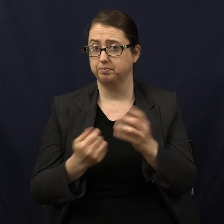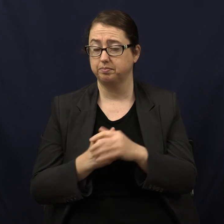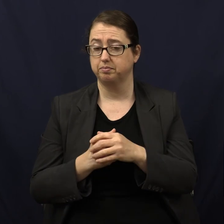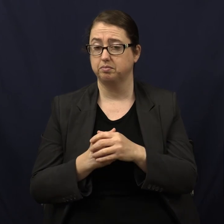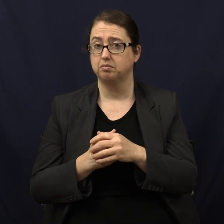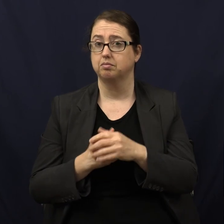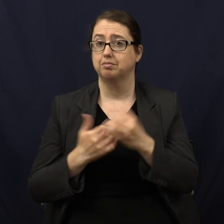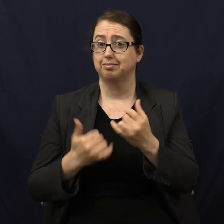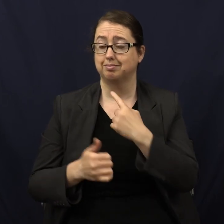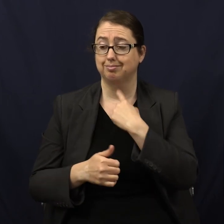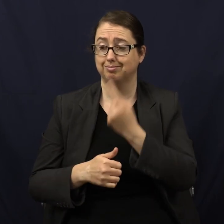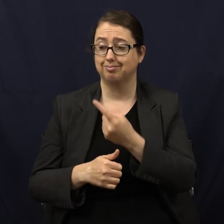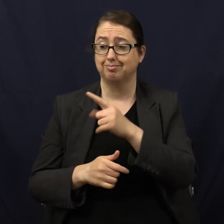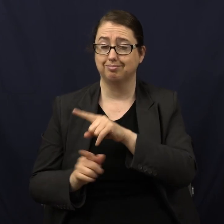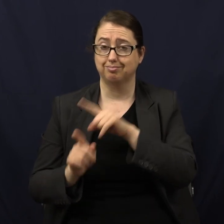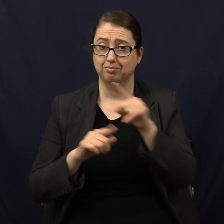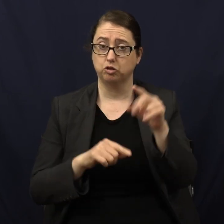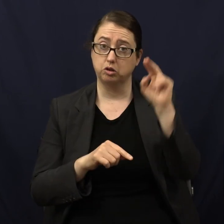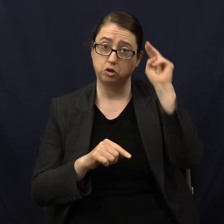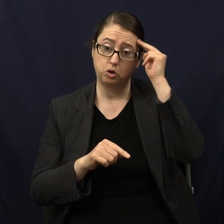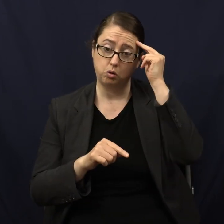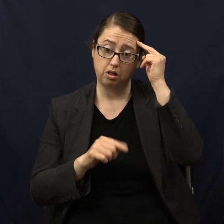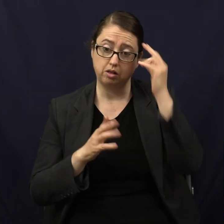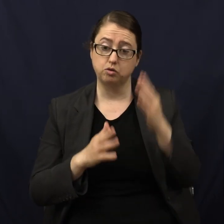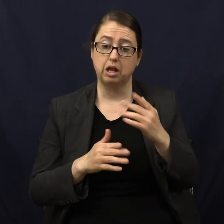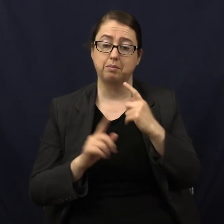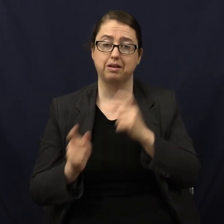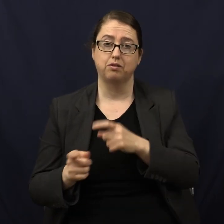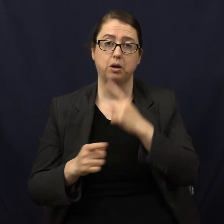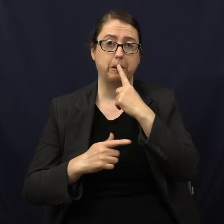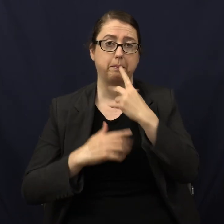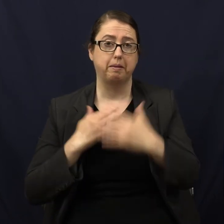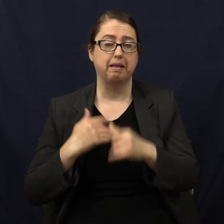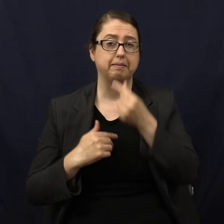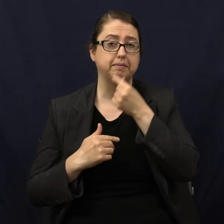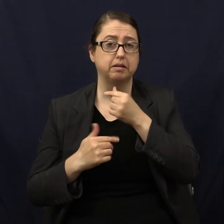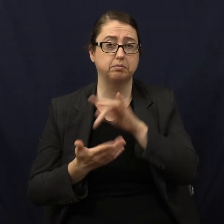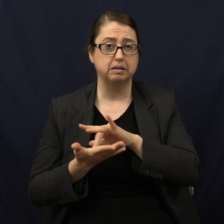I am going to refer her to neurology. I'm going to put her on a blood thinner. Why?